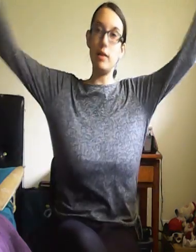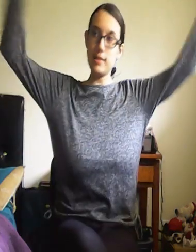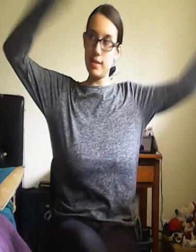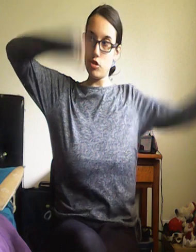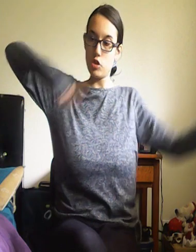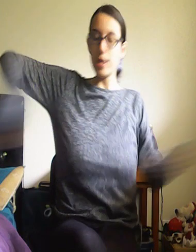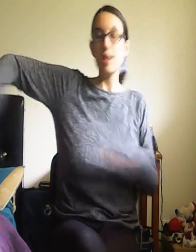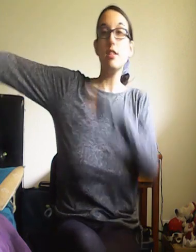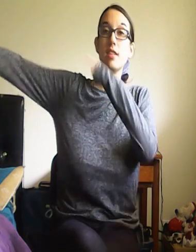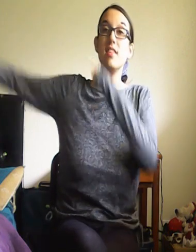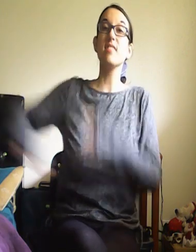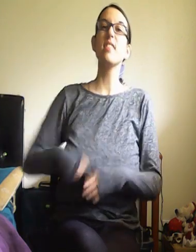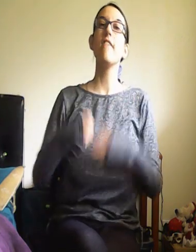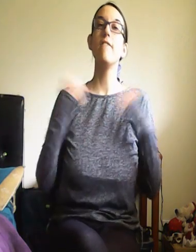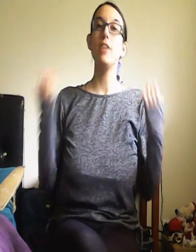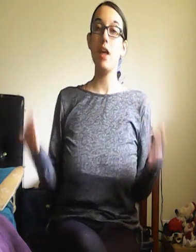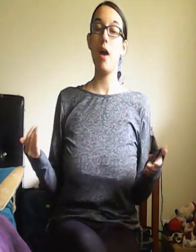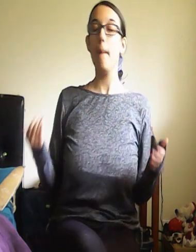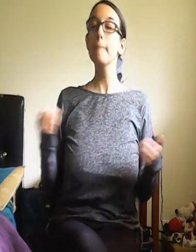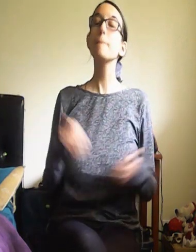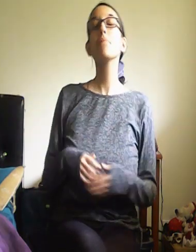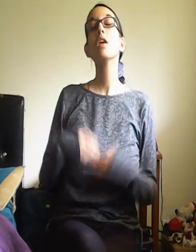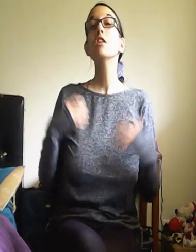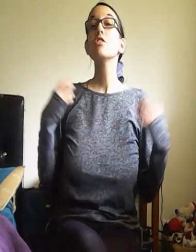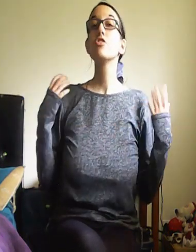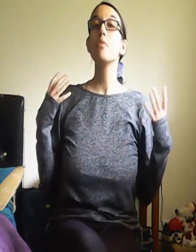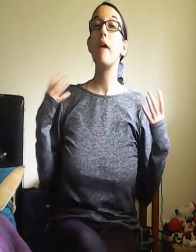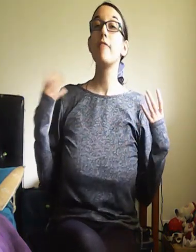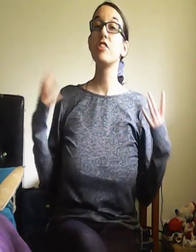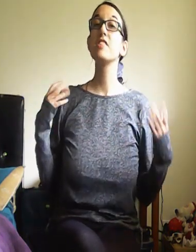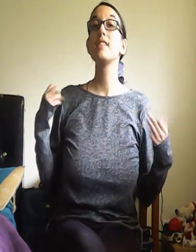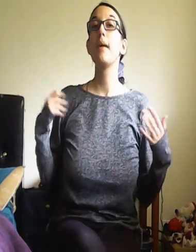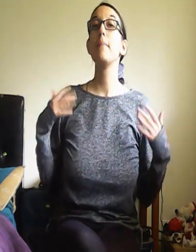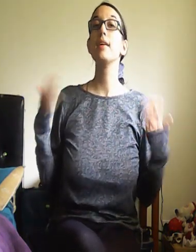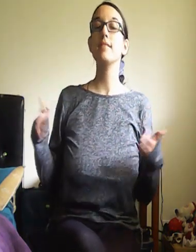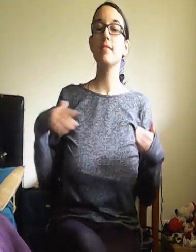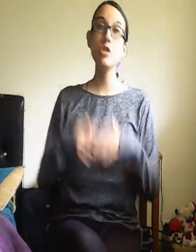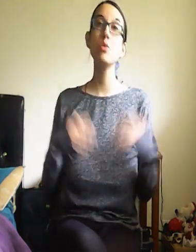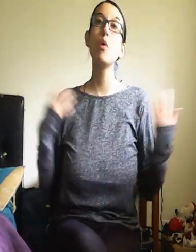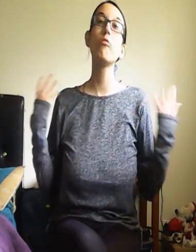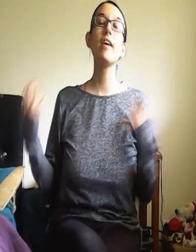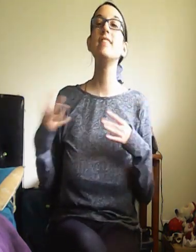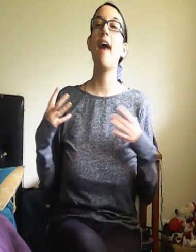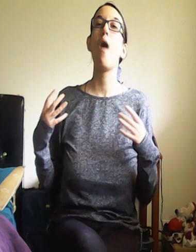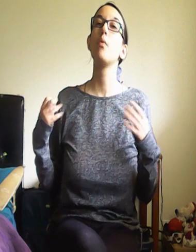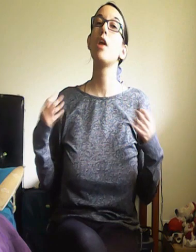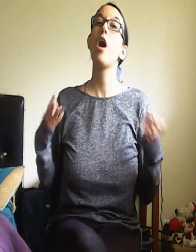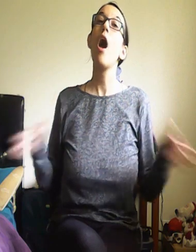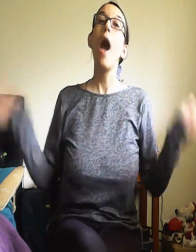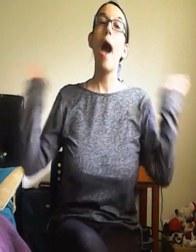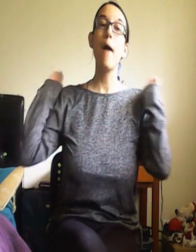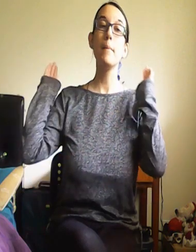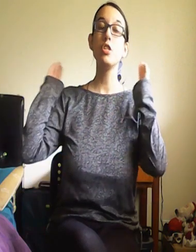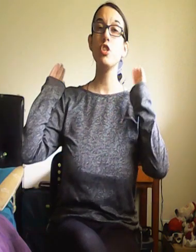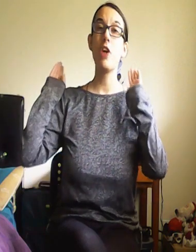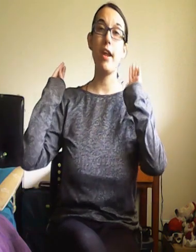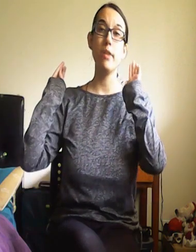let's get straight into this video. So my first tip is to write down how much your items